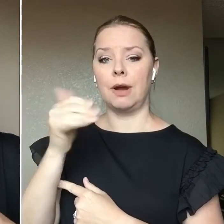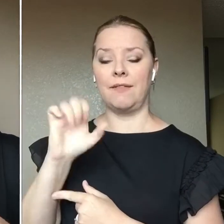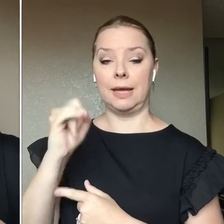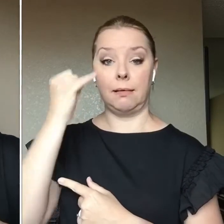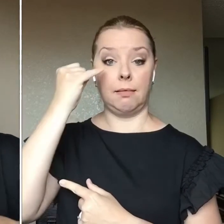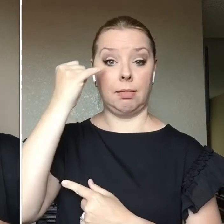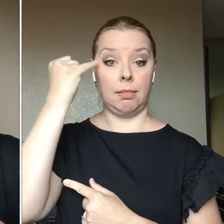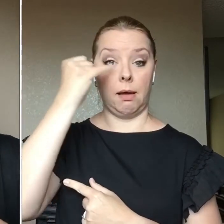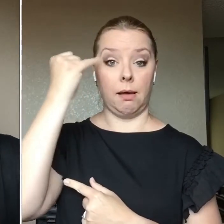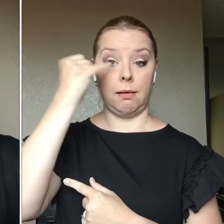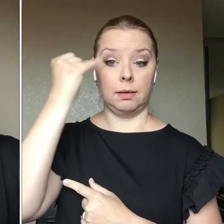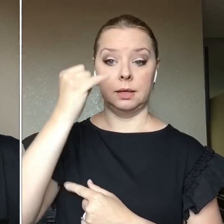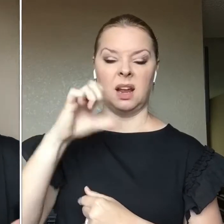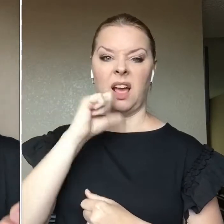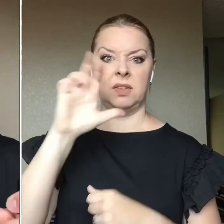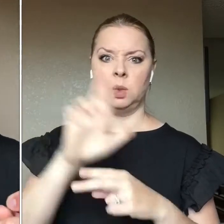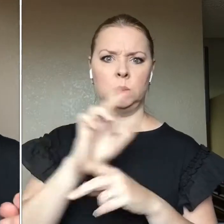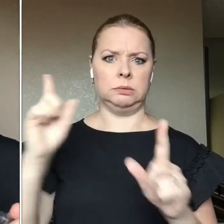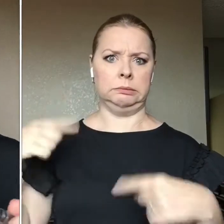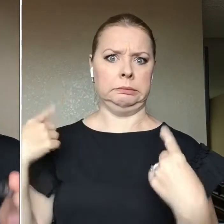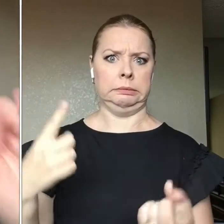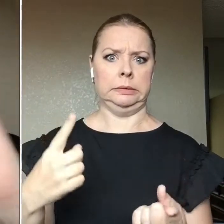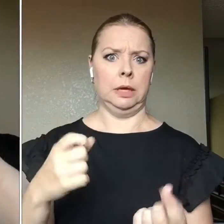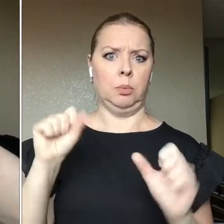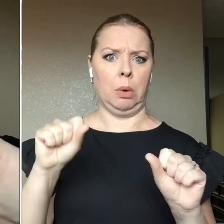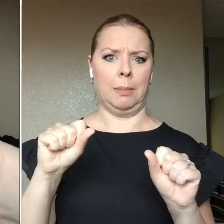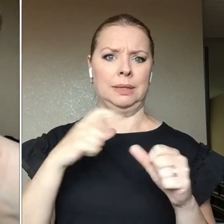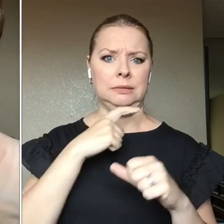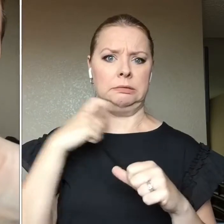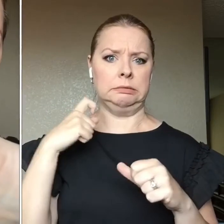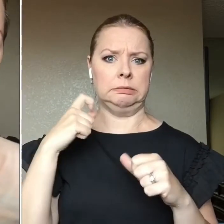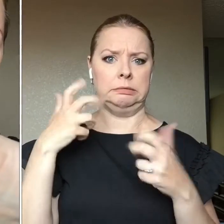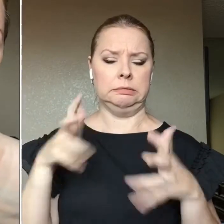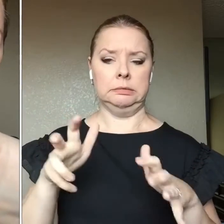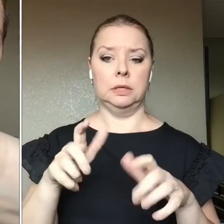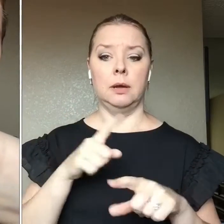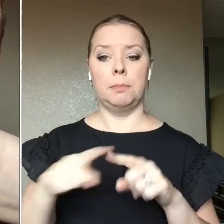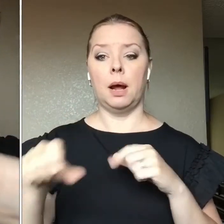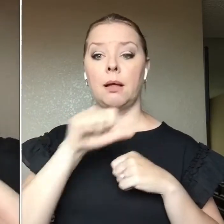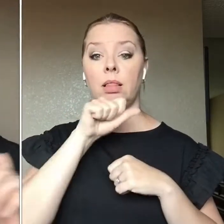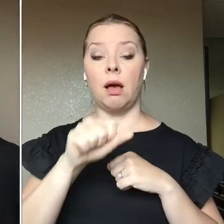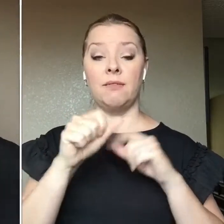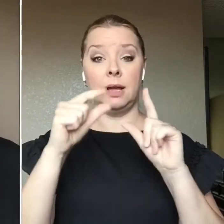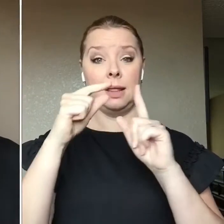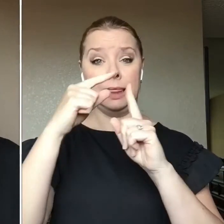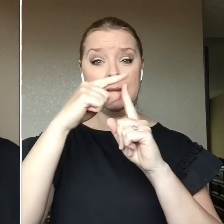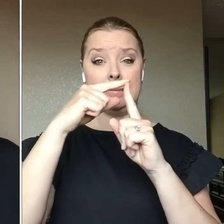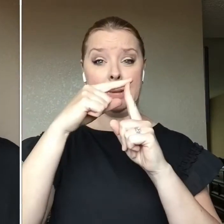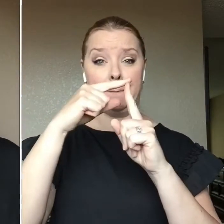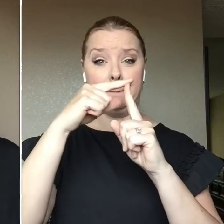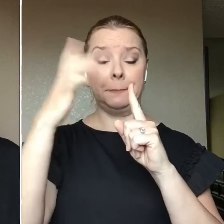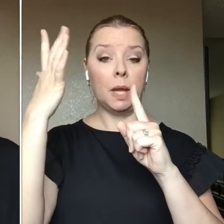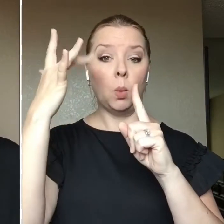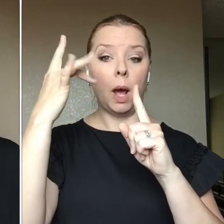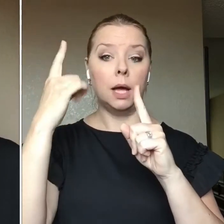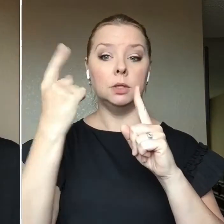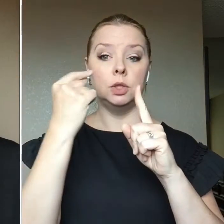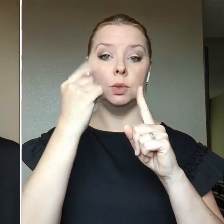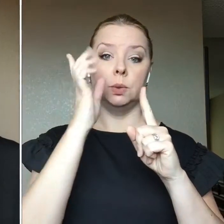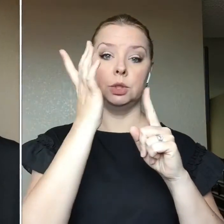I have not used this in so long. It probably doesn't work. But I love the tip on it because what I would do is just, let's see if we can get it to